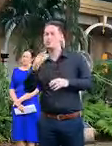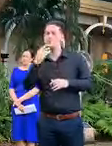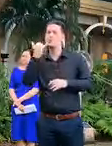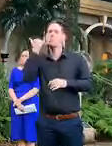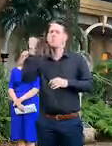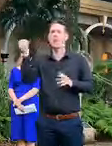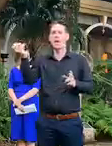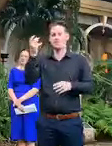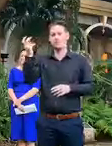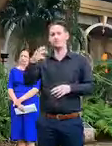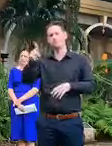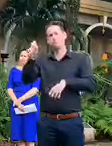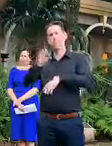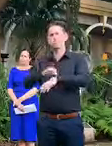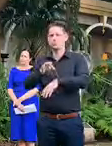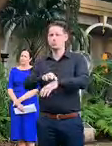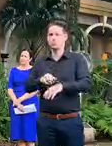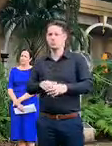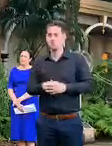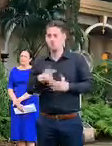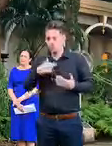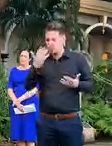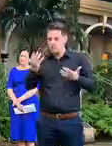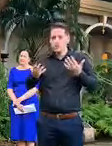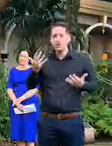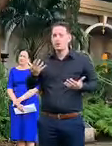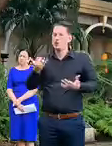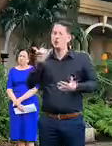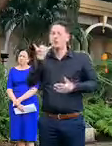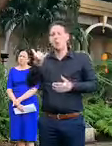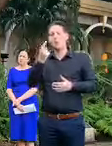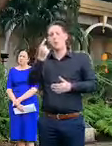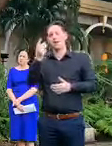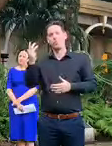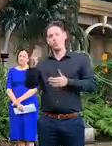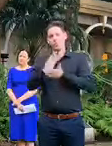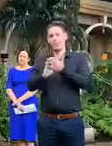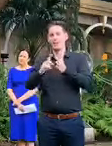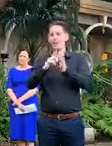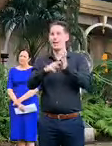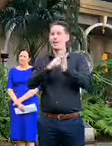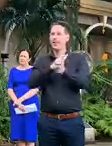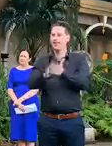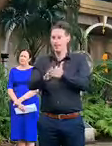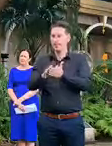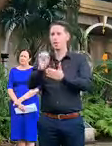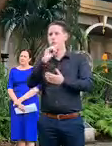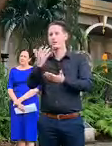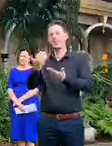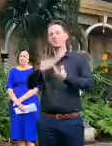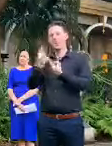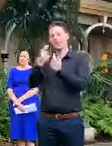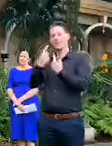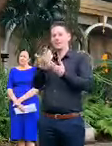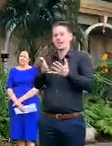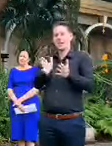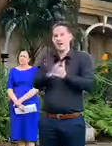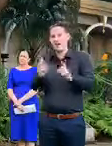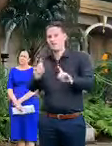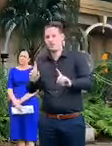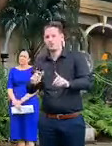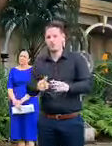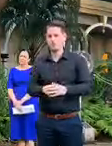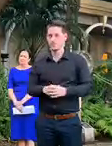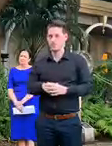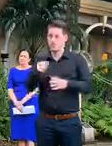ambulance to really and truly if they don't know what to do ring 13 Health of course and get advice. So they're the groups